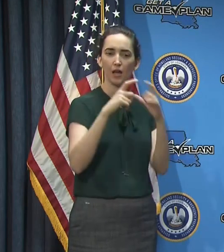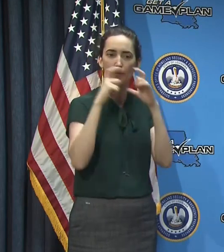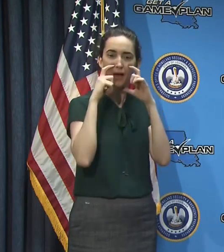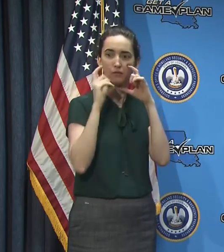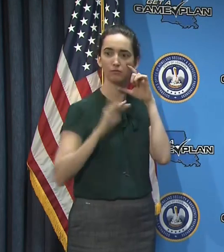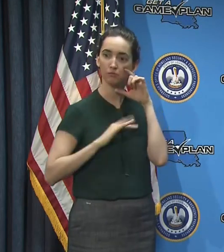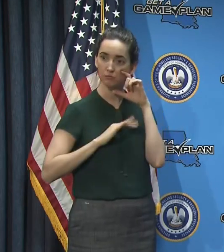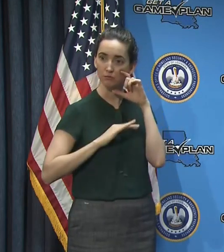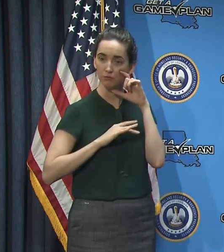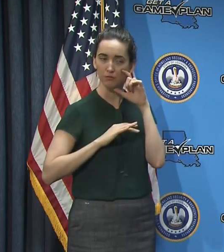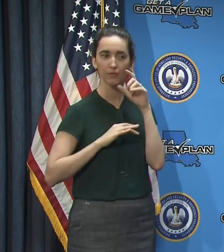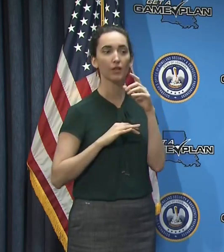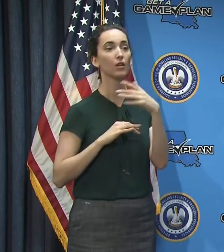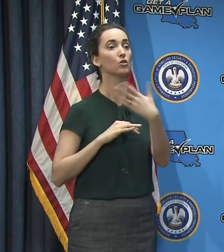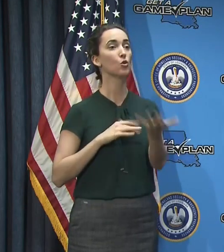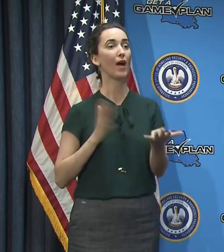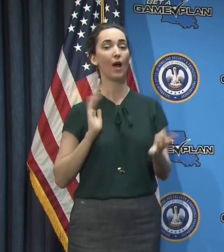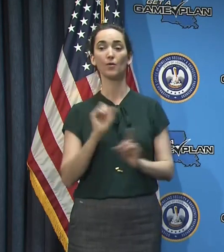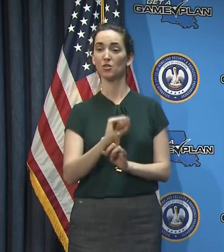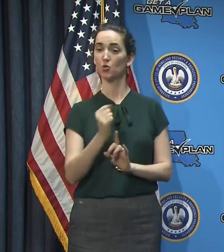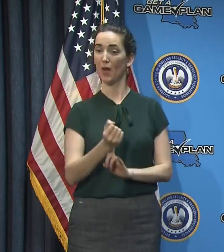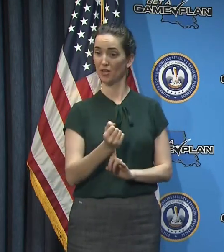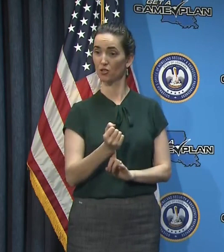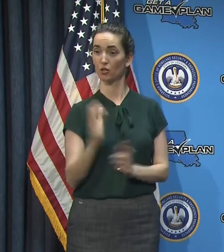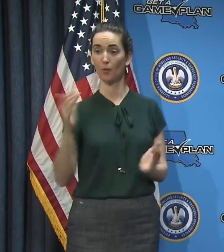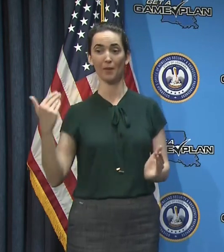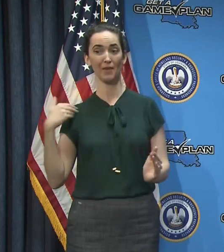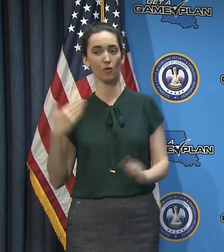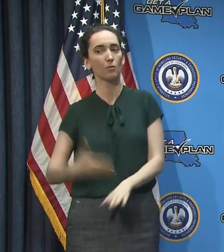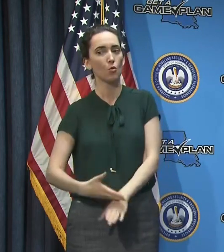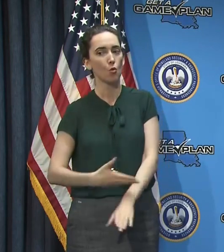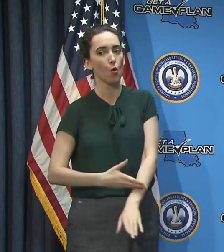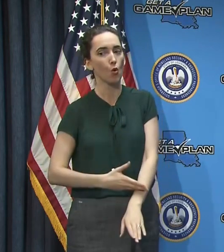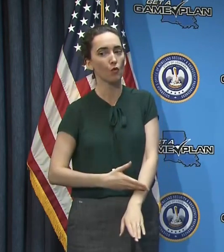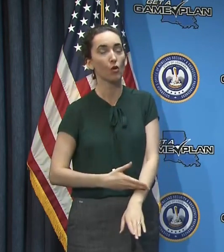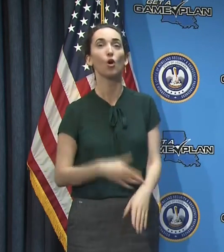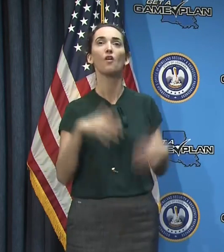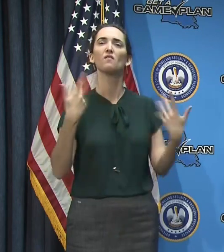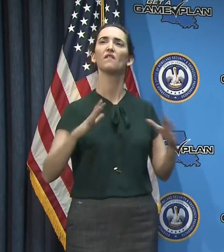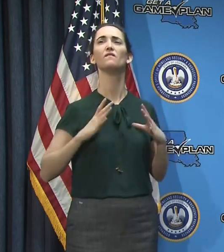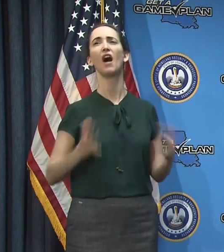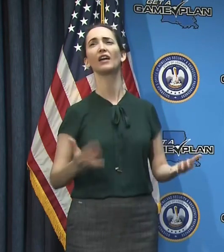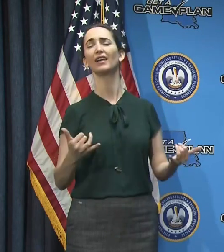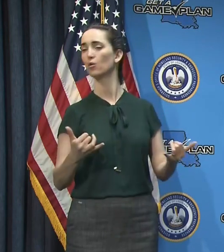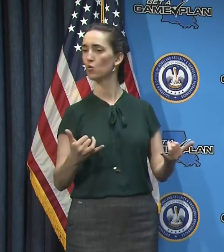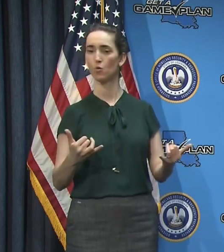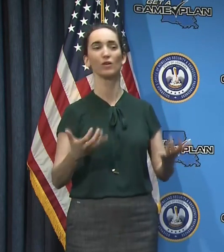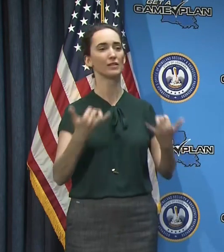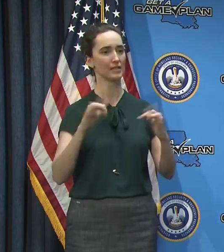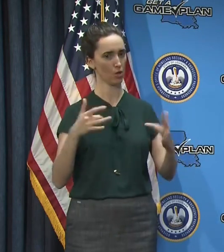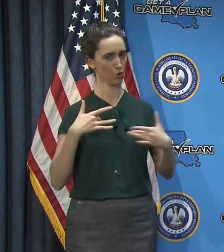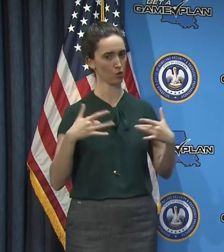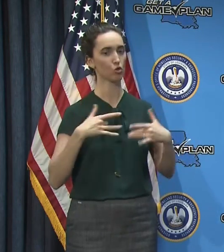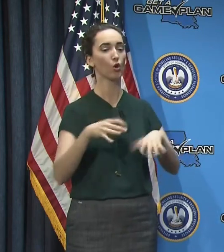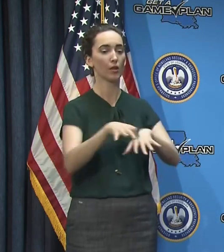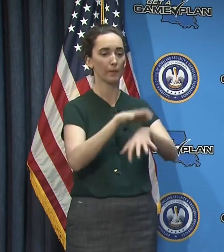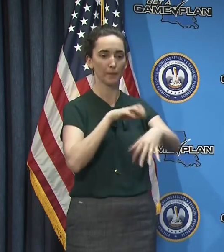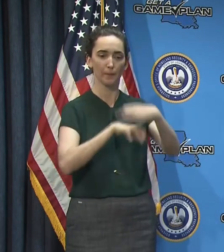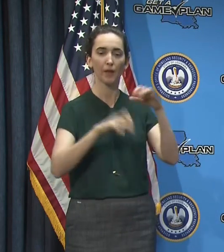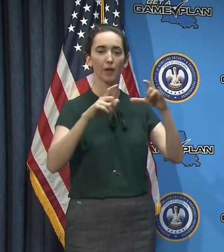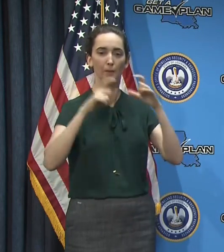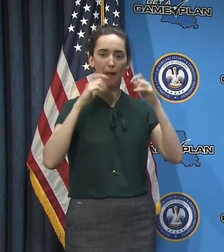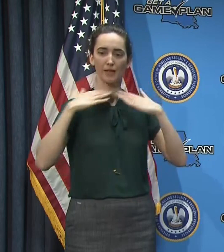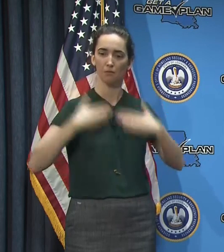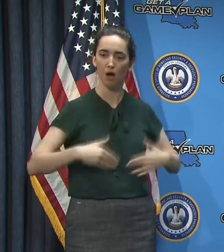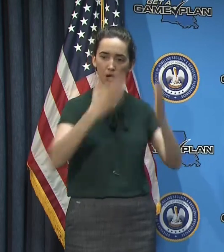so we're in a little better place there. I'm not going to say that we're out of the woods. PPE, PPE remains a concern, uh, not just